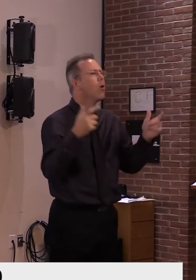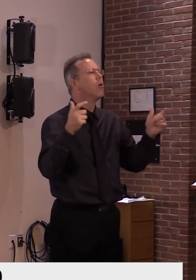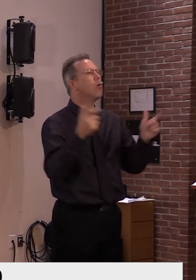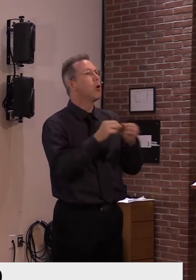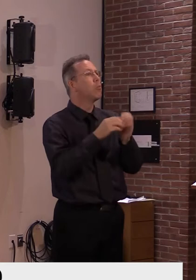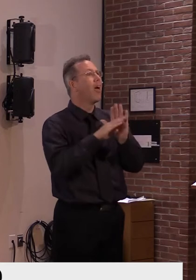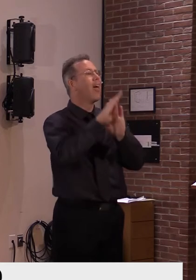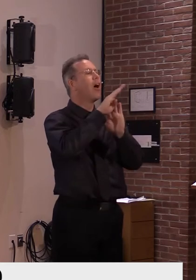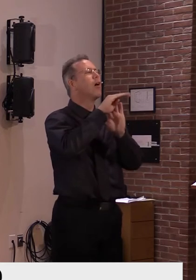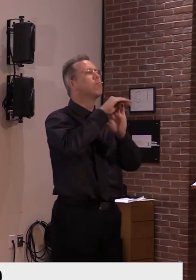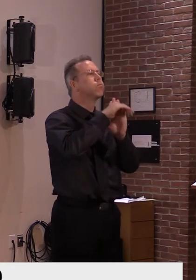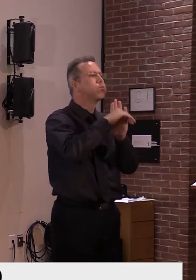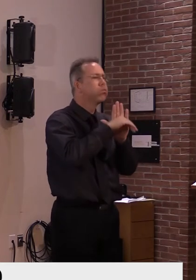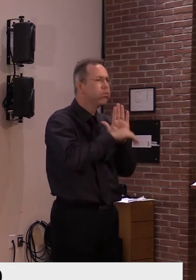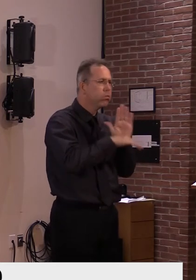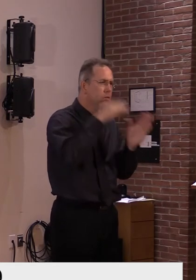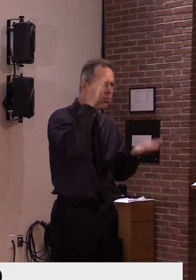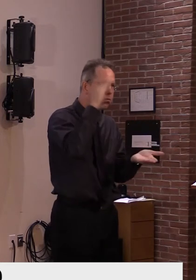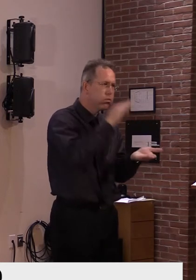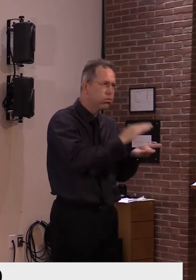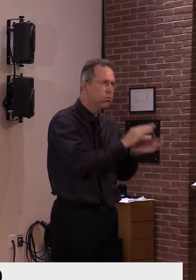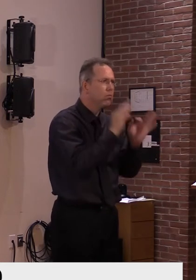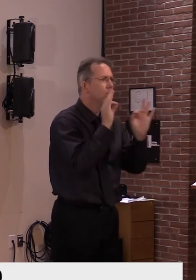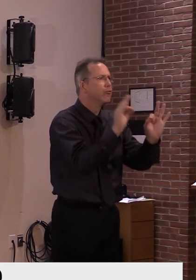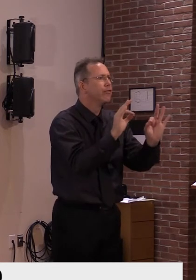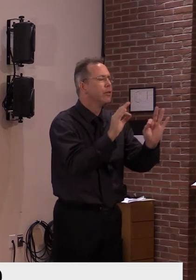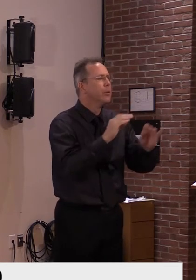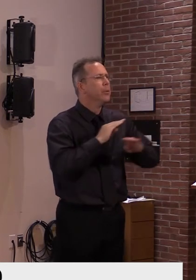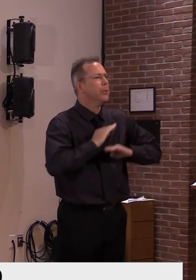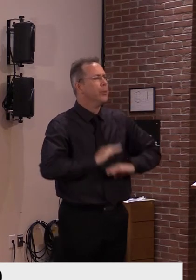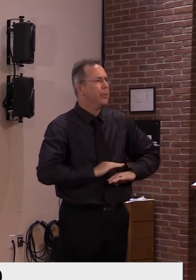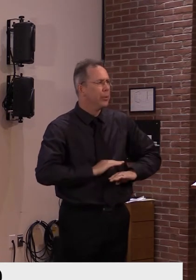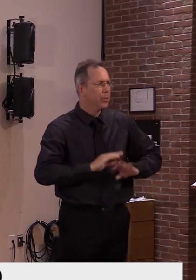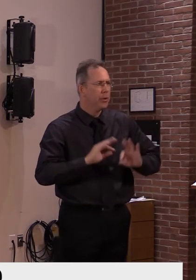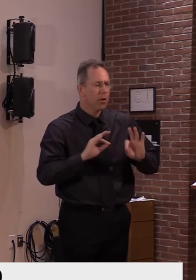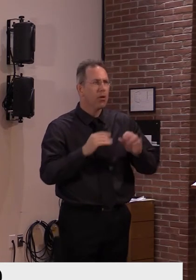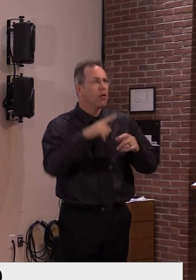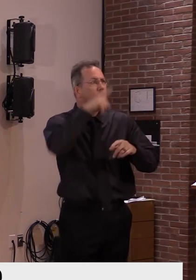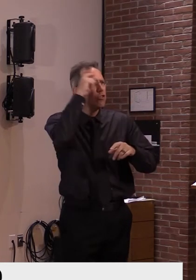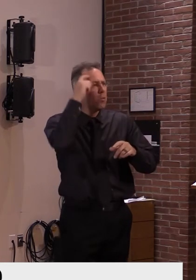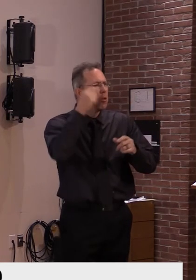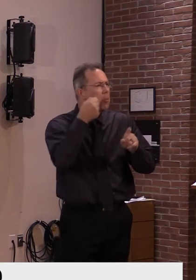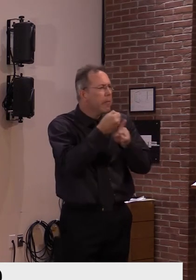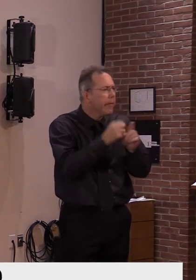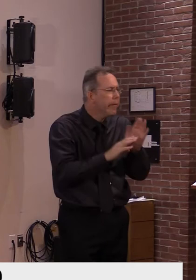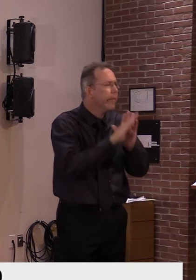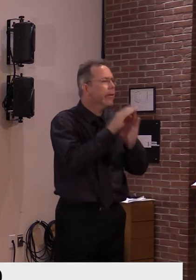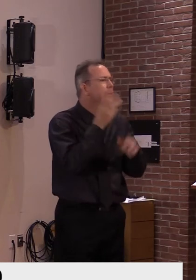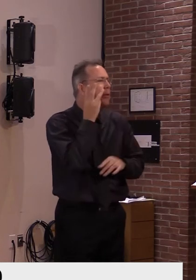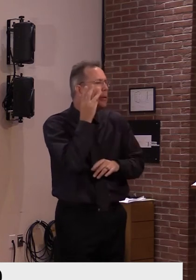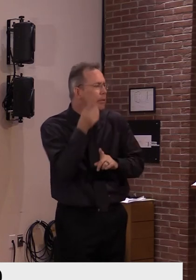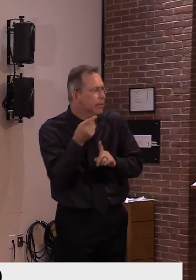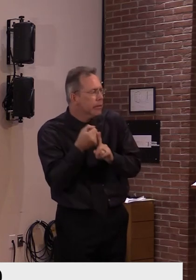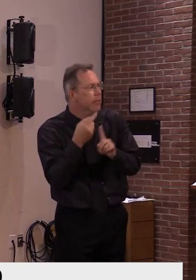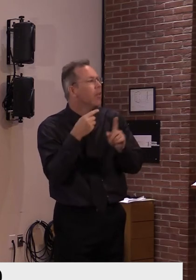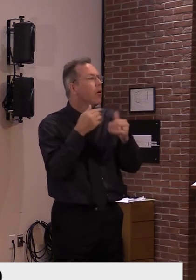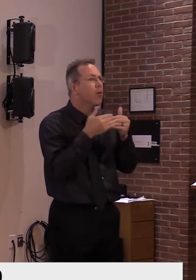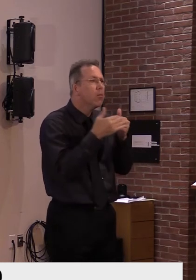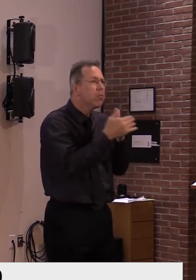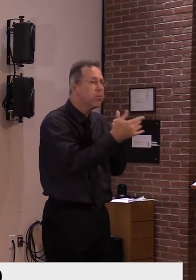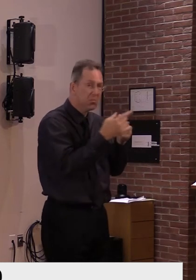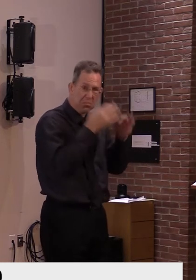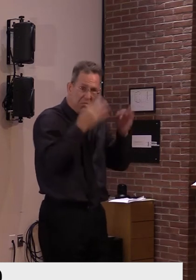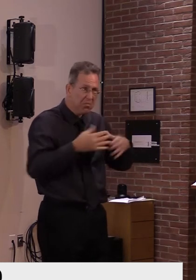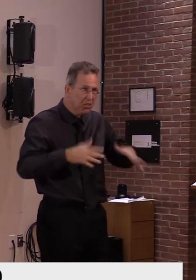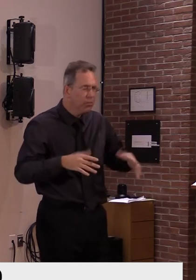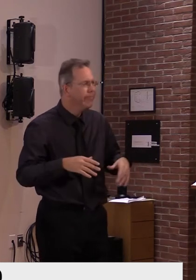dime and go down and stay very low, you know, since the summertime. So the forecasts are not a foregone conclusion. Those are trends based